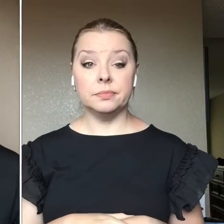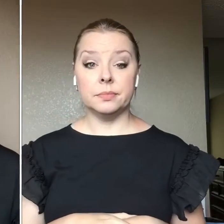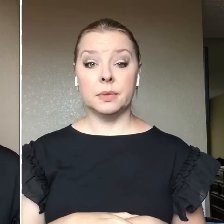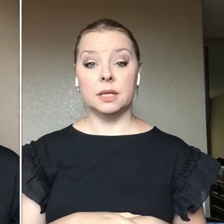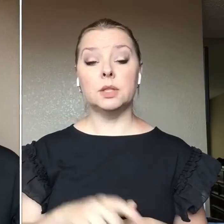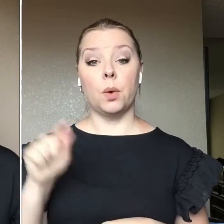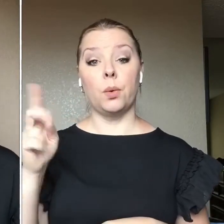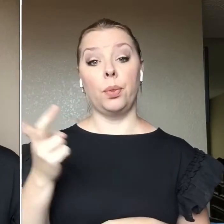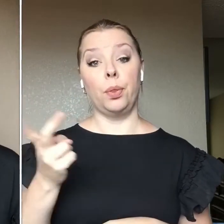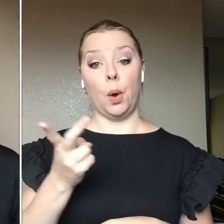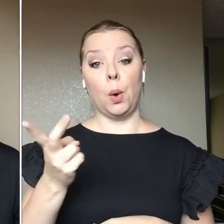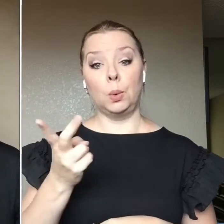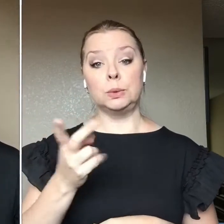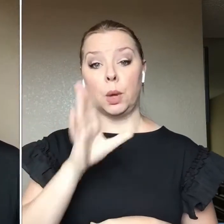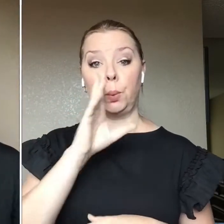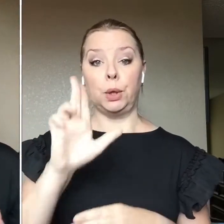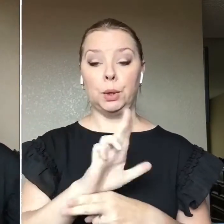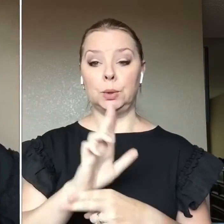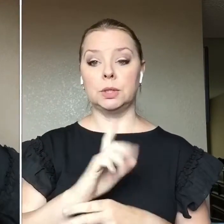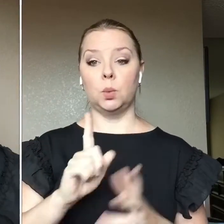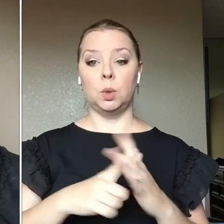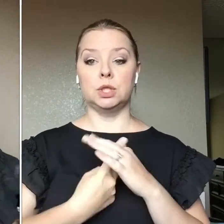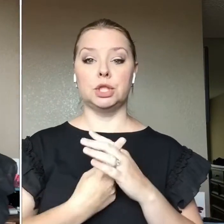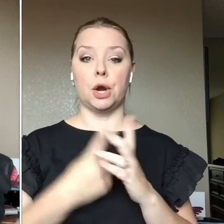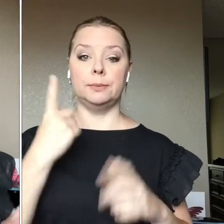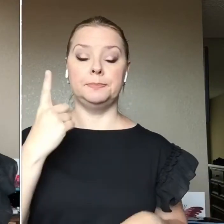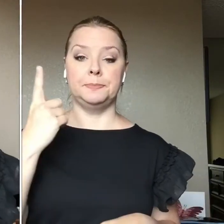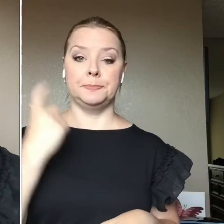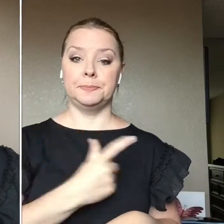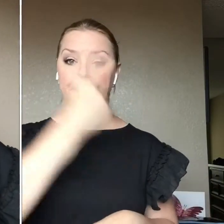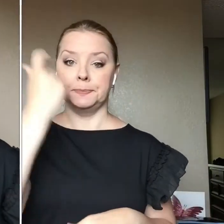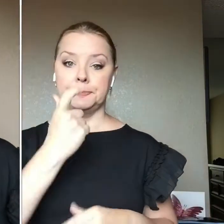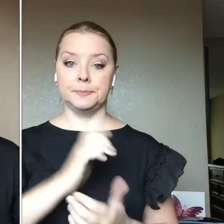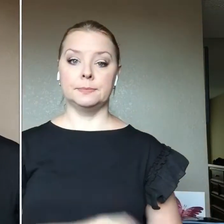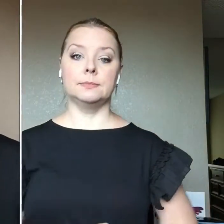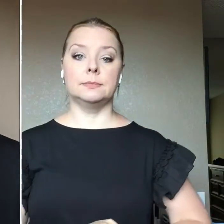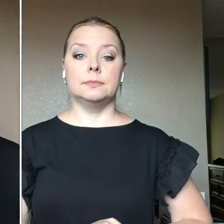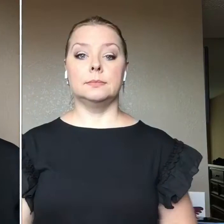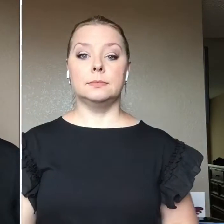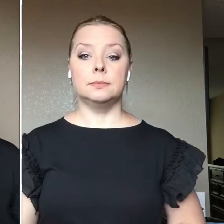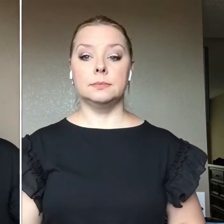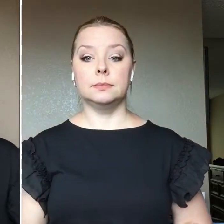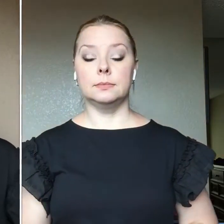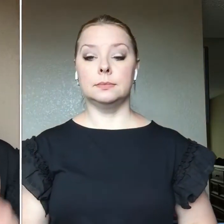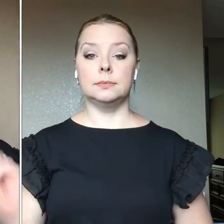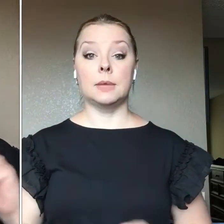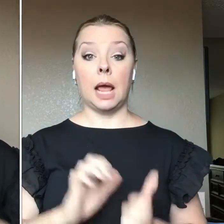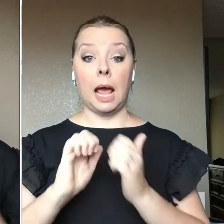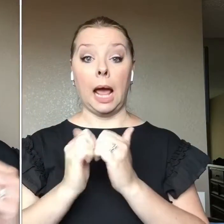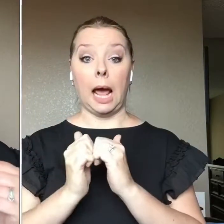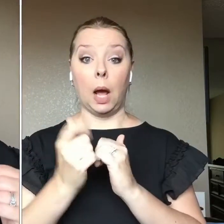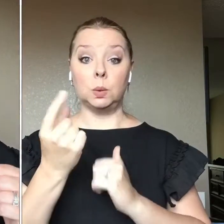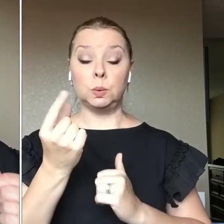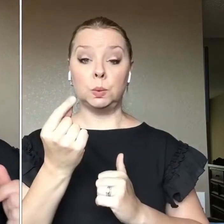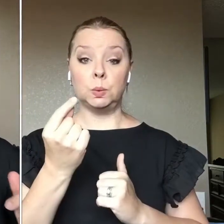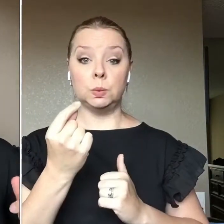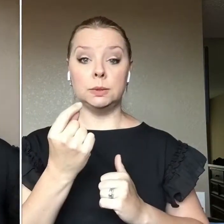getting used. So let's, let's get some primer on. And the way the company tells you to do it is